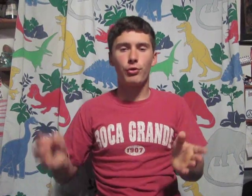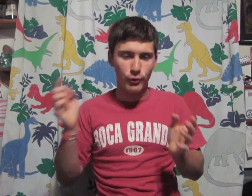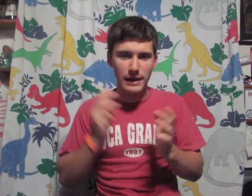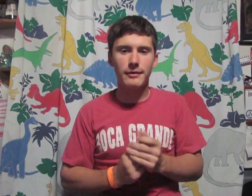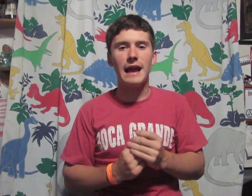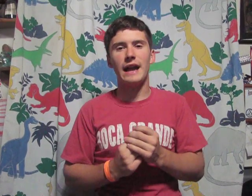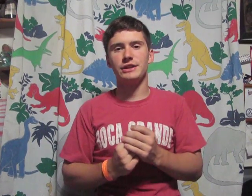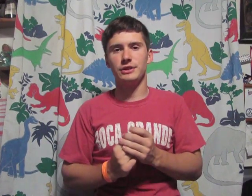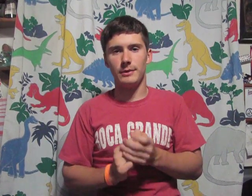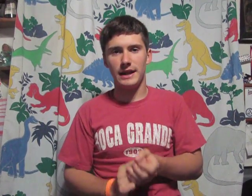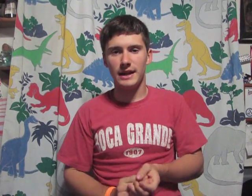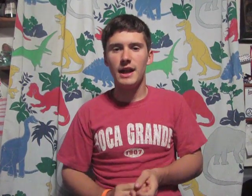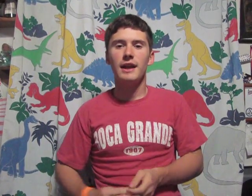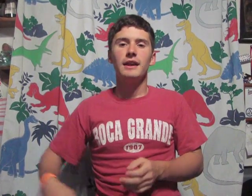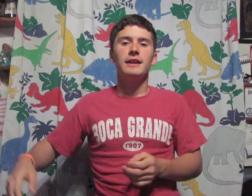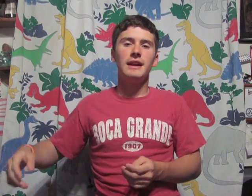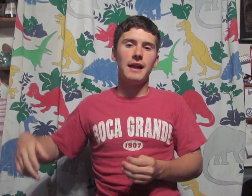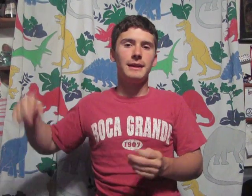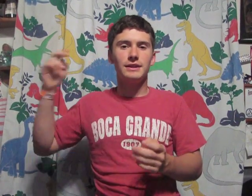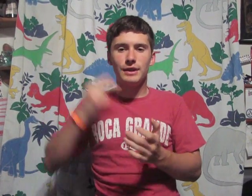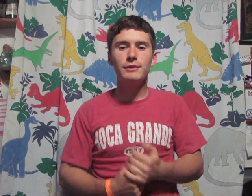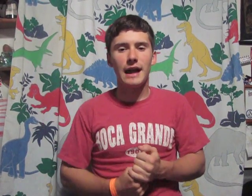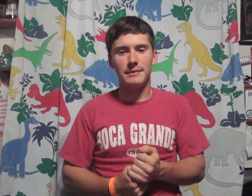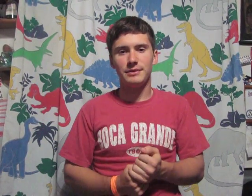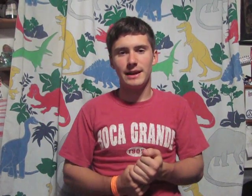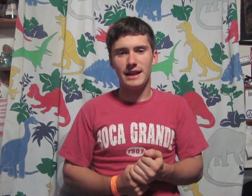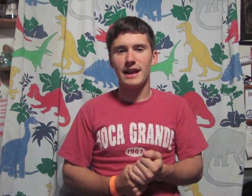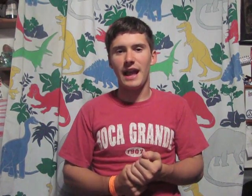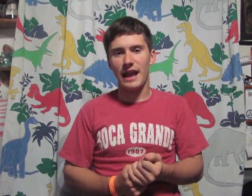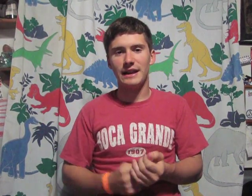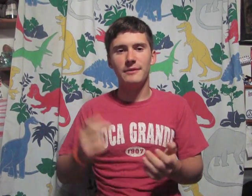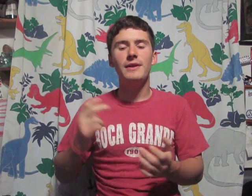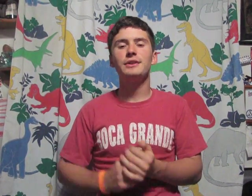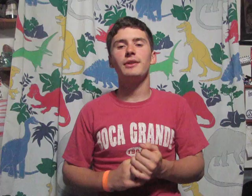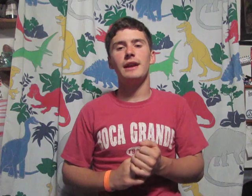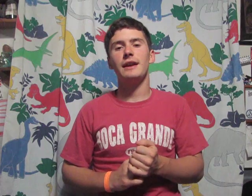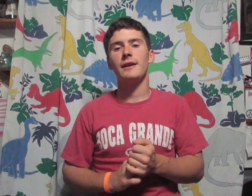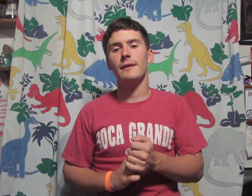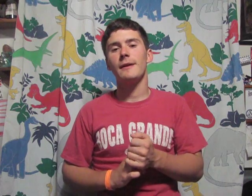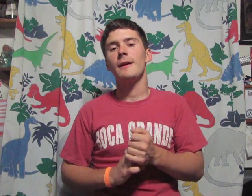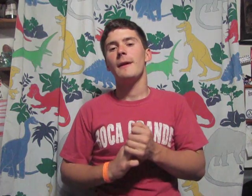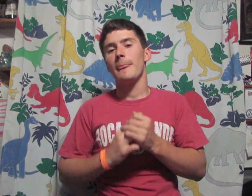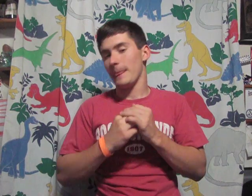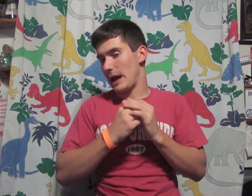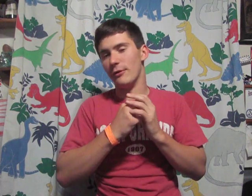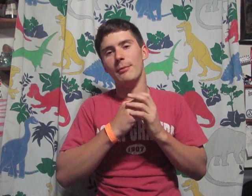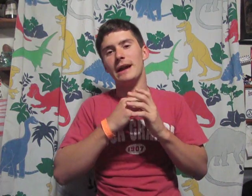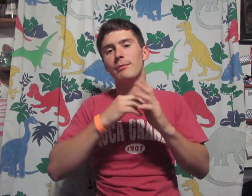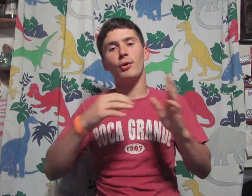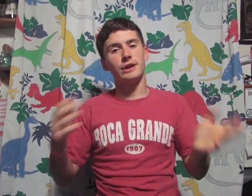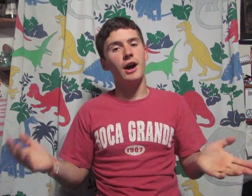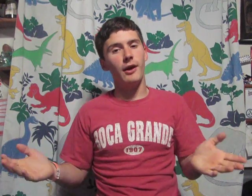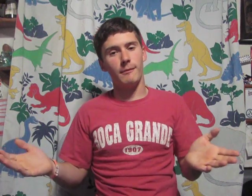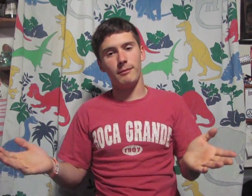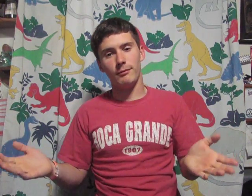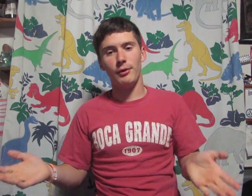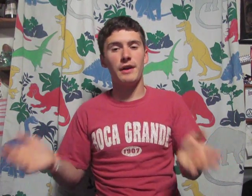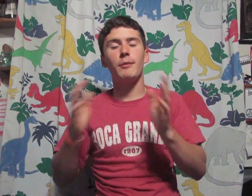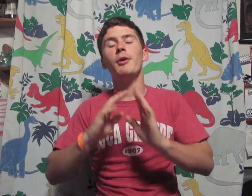three reactions a week, gaming two times a week, and eventually I will make more to come. Well there will